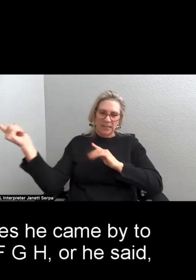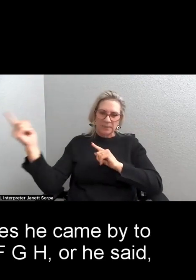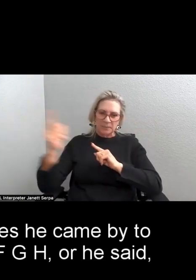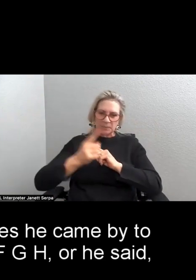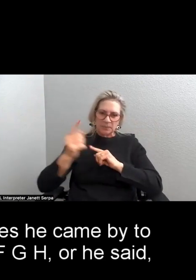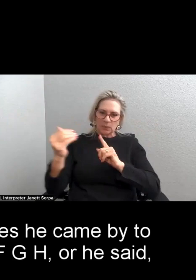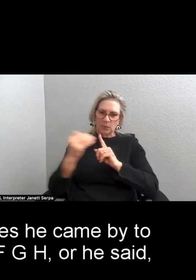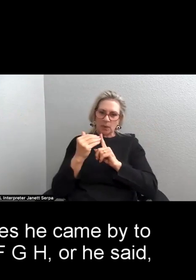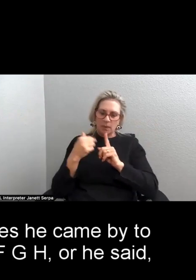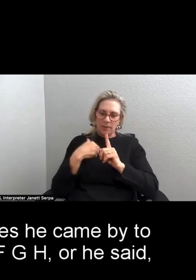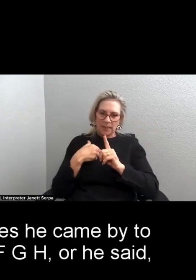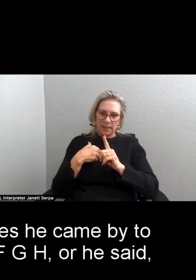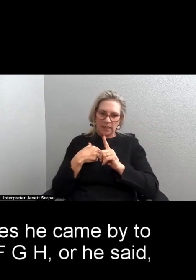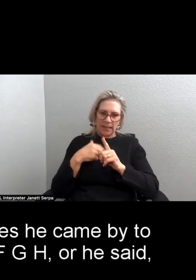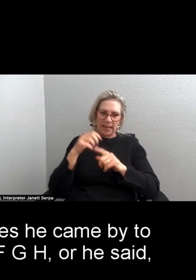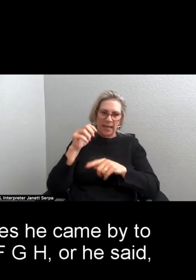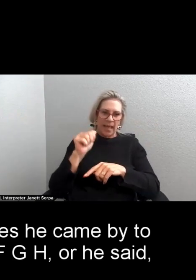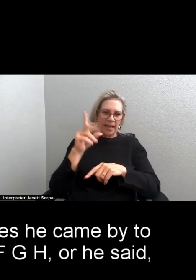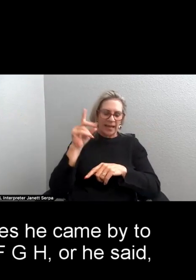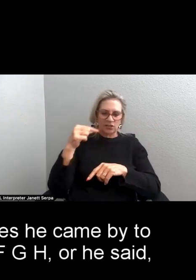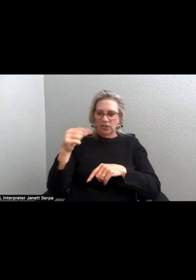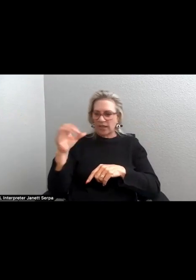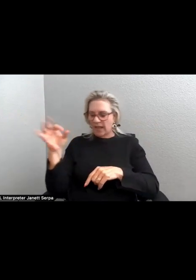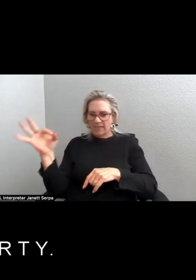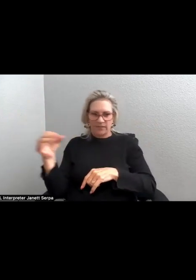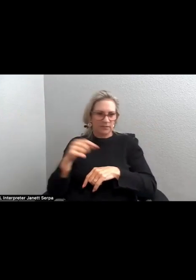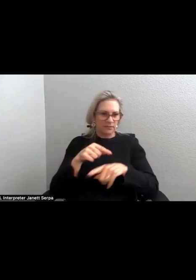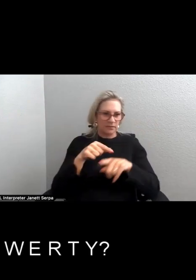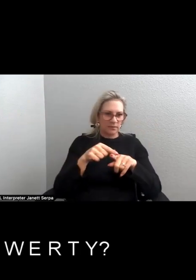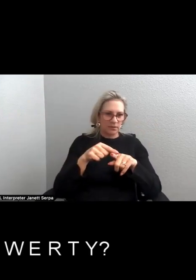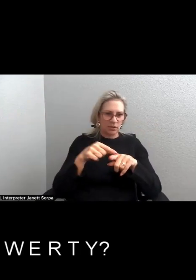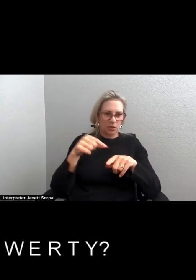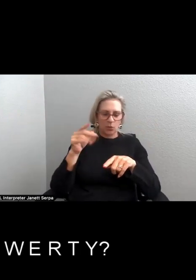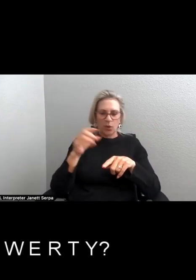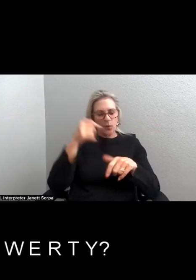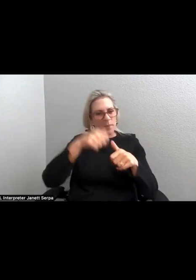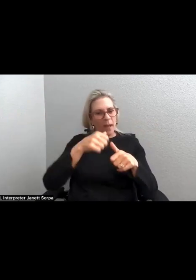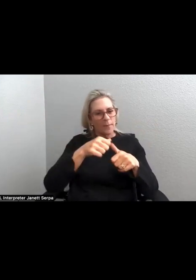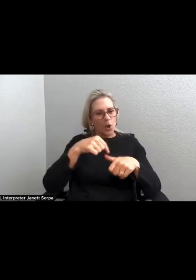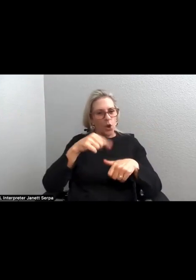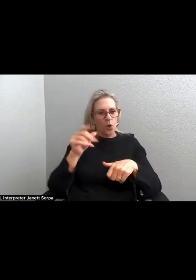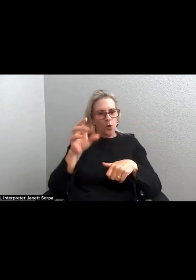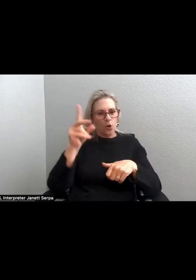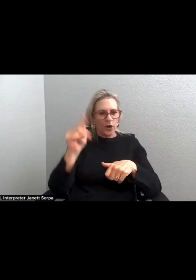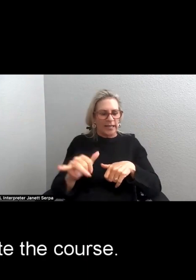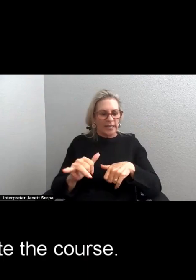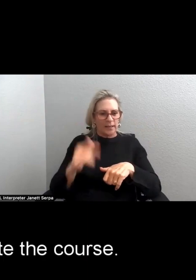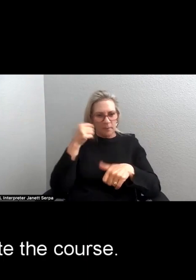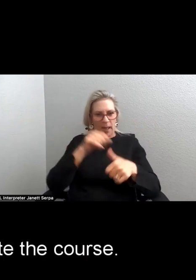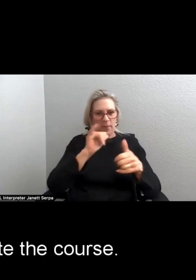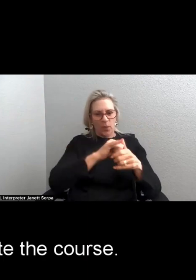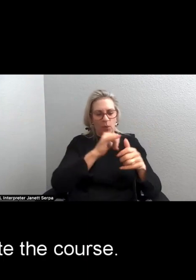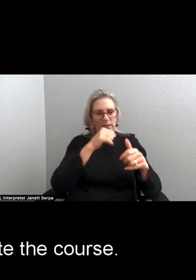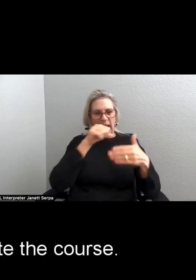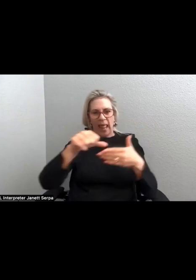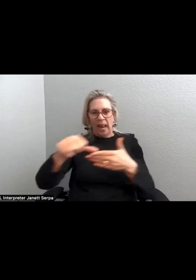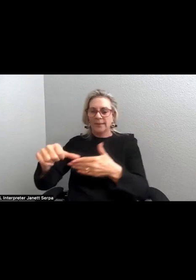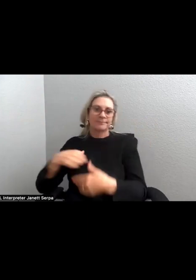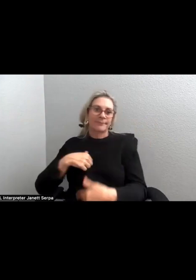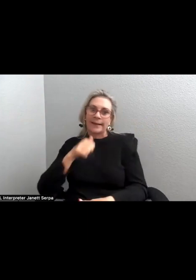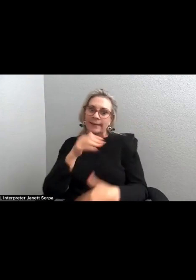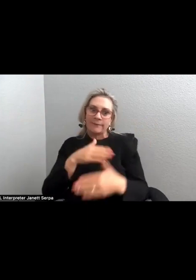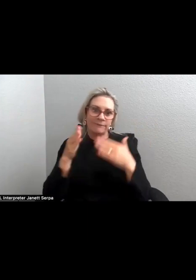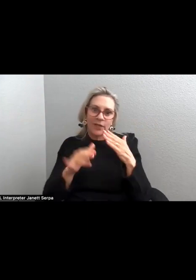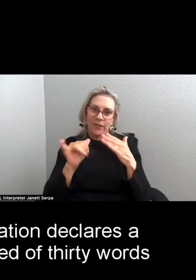remind me A-S-D-F-G-H or he said, QWERTY, remember QWERTY. I didn't complete the course.